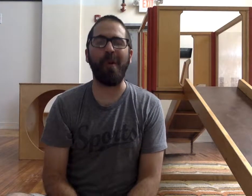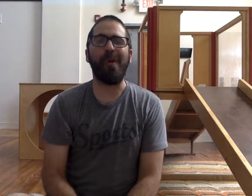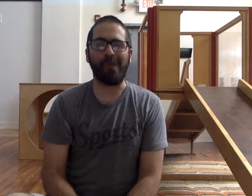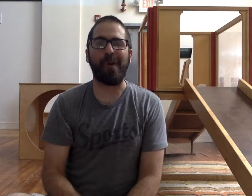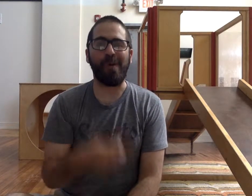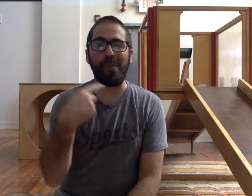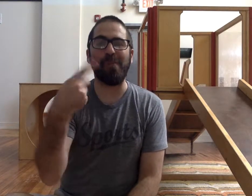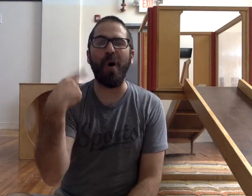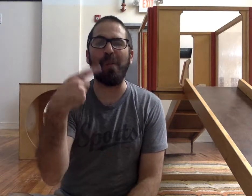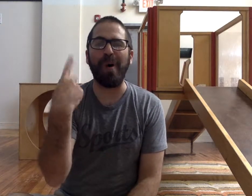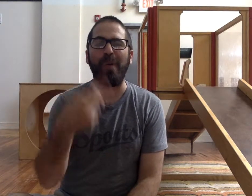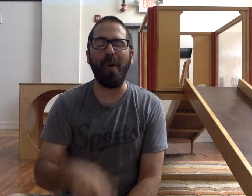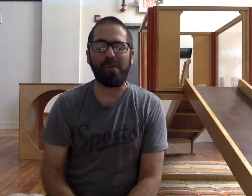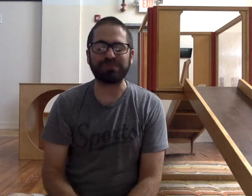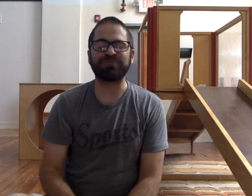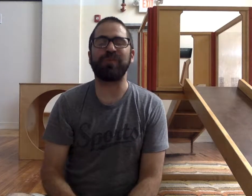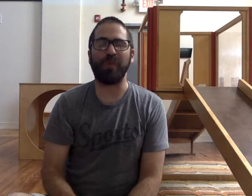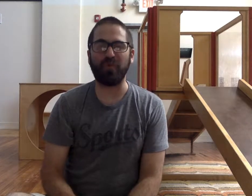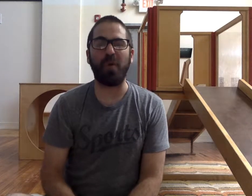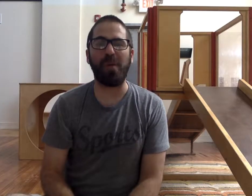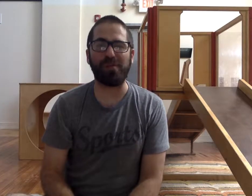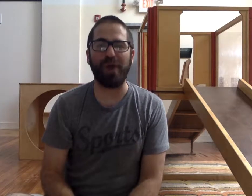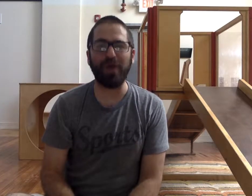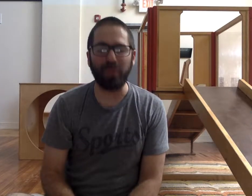And then blow a bubble. Take a big breath.